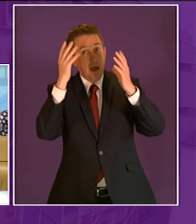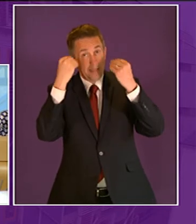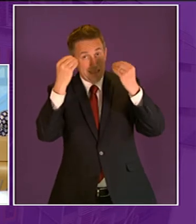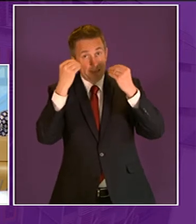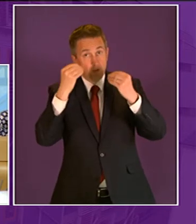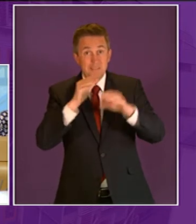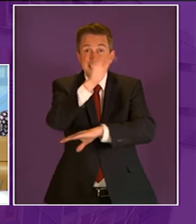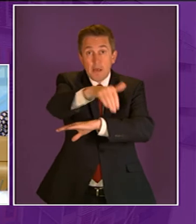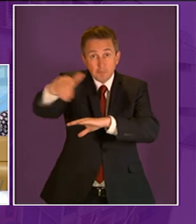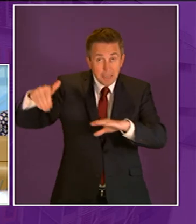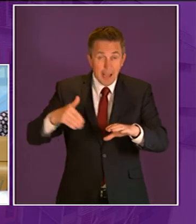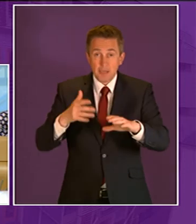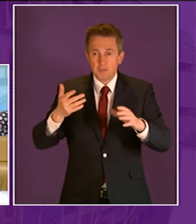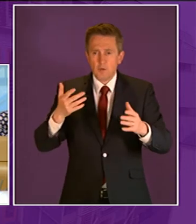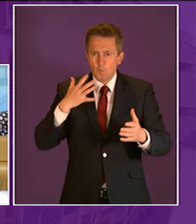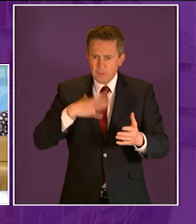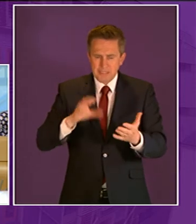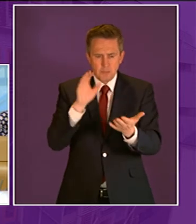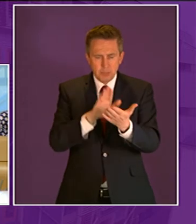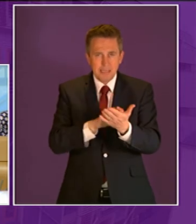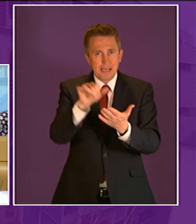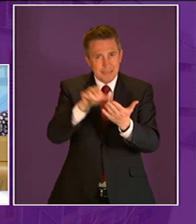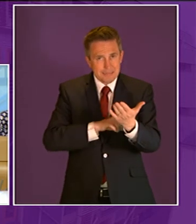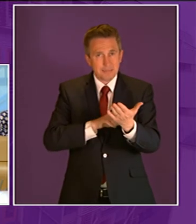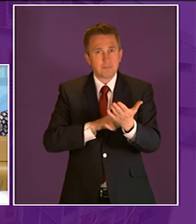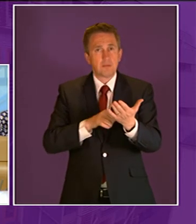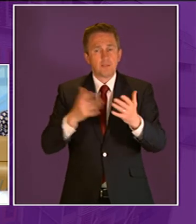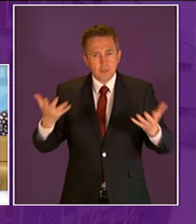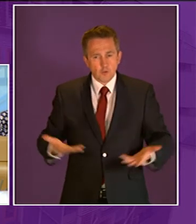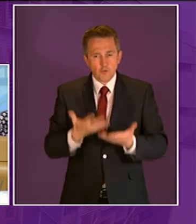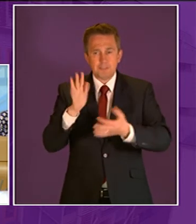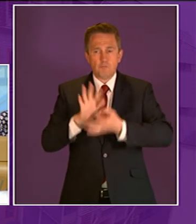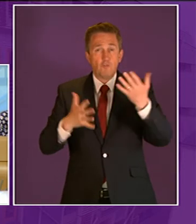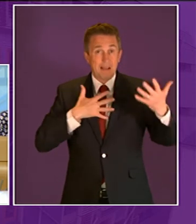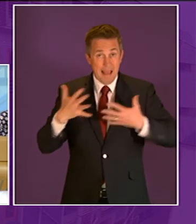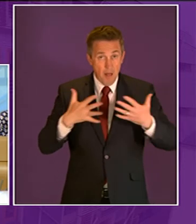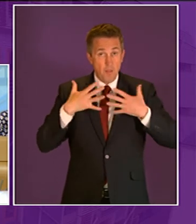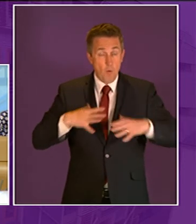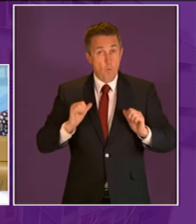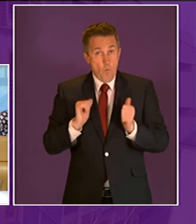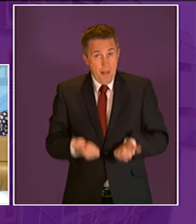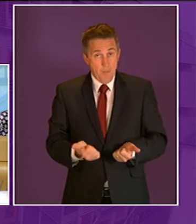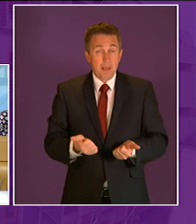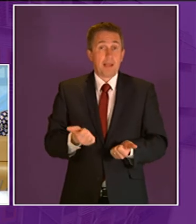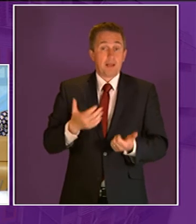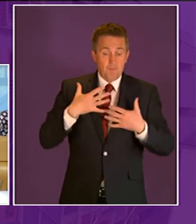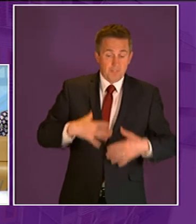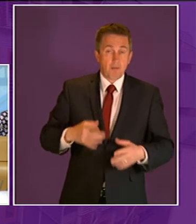scotland we have to give a central role in reaching attainment levels and promoting health and physical well-being both medical mental and physical